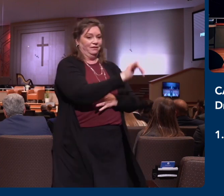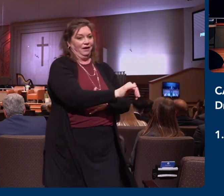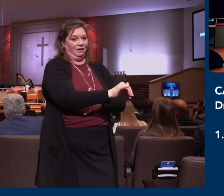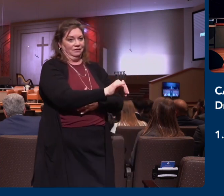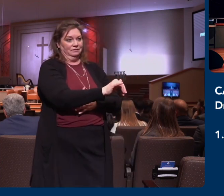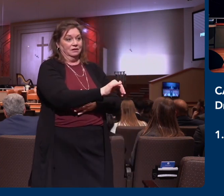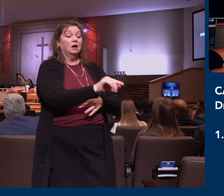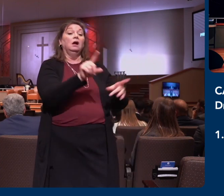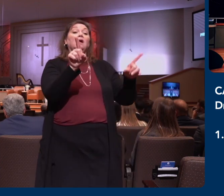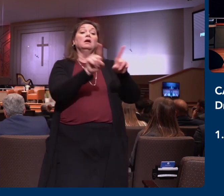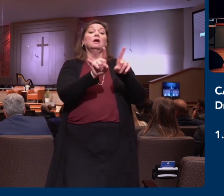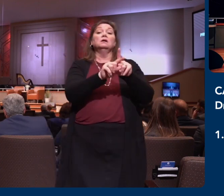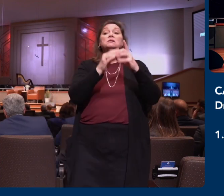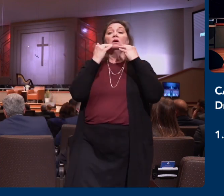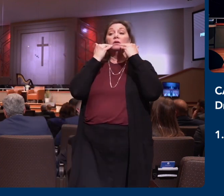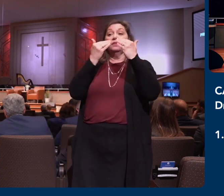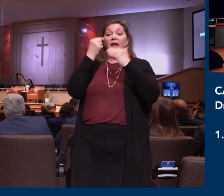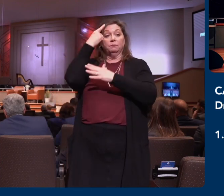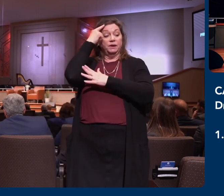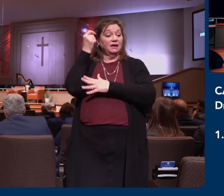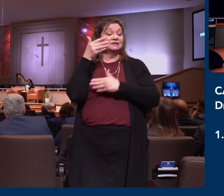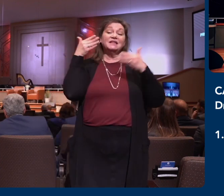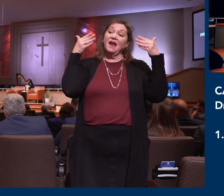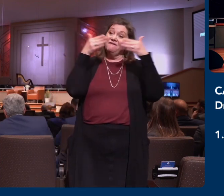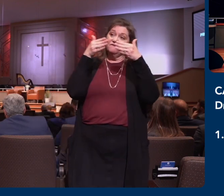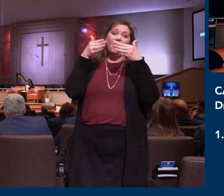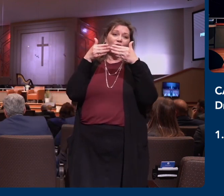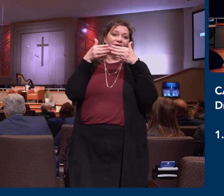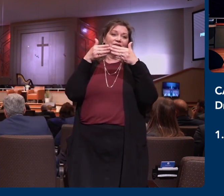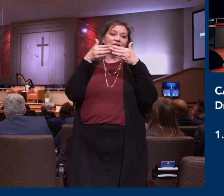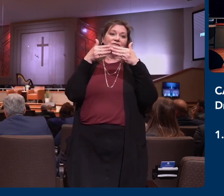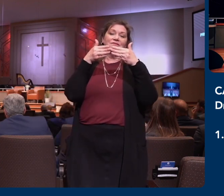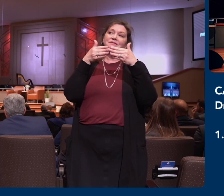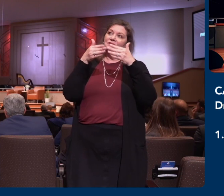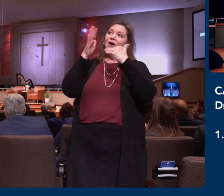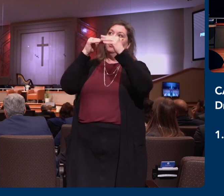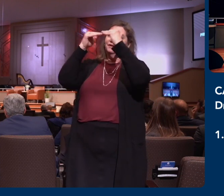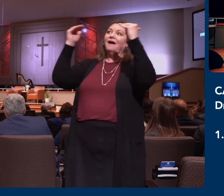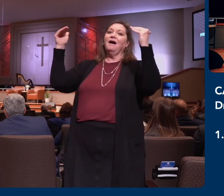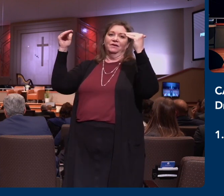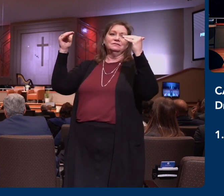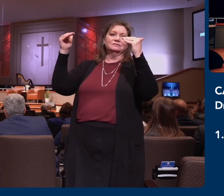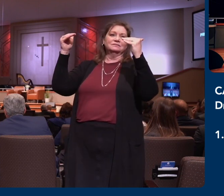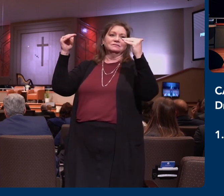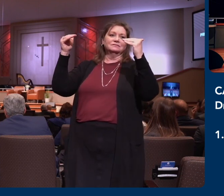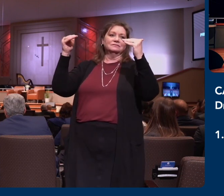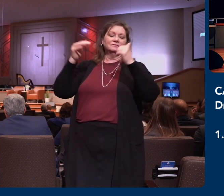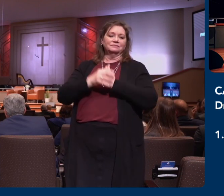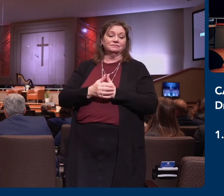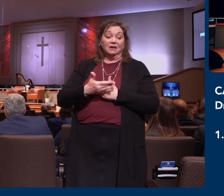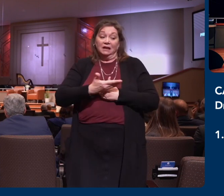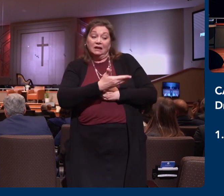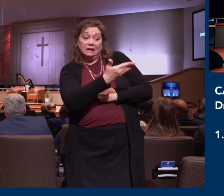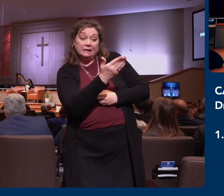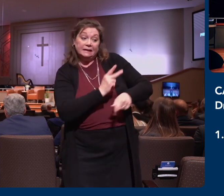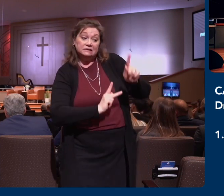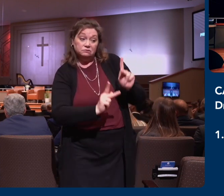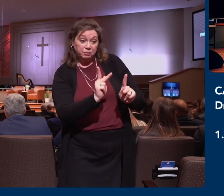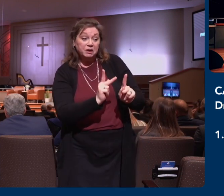was thankful for their focus on the hope that was laid up for them in heaven. You know, Paul understood that these people are going to spend eternity